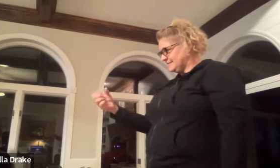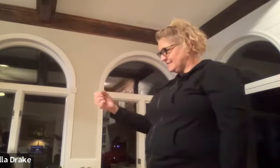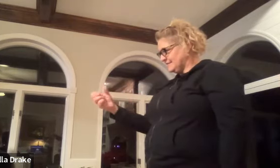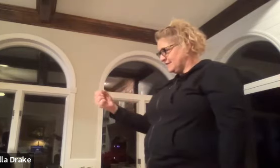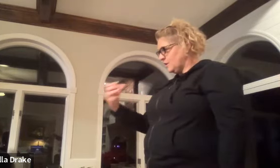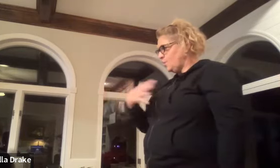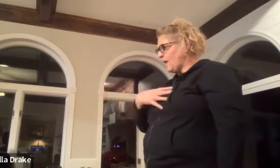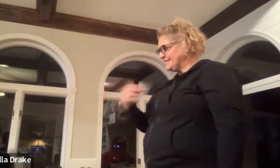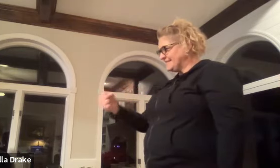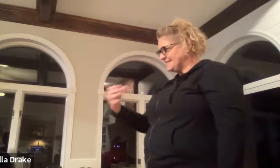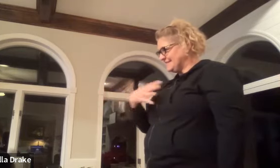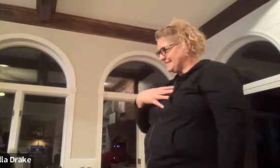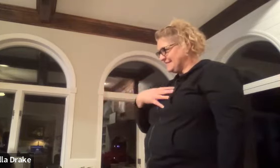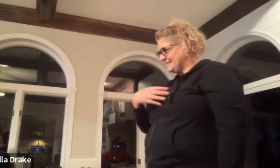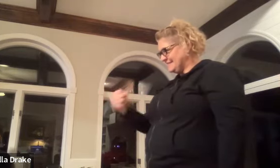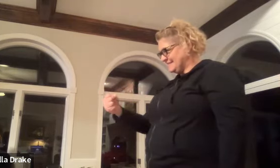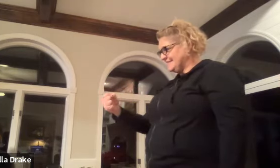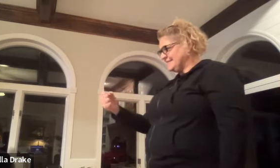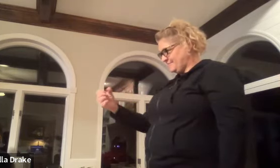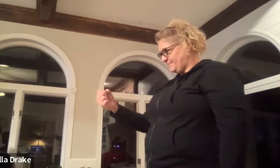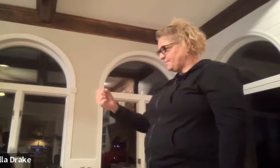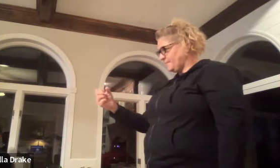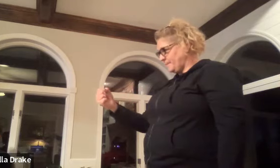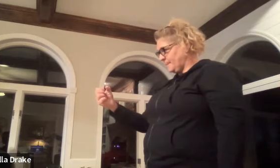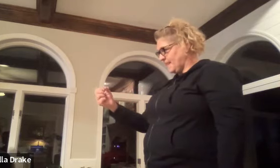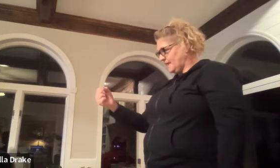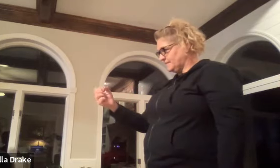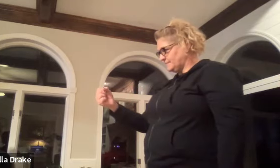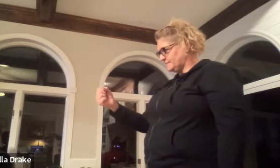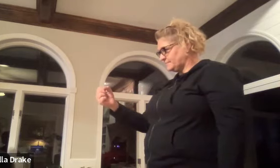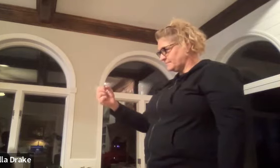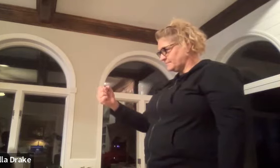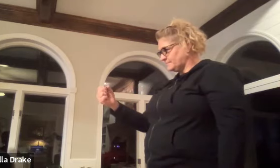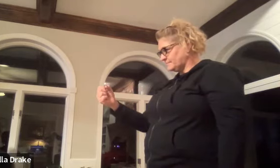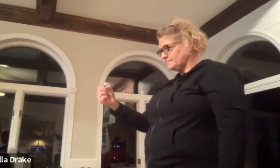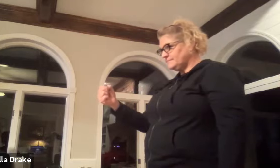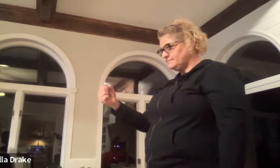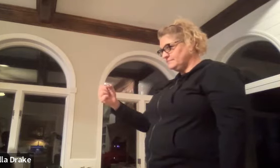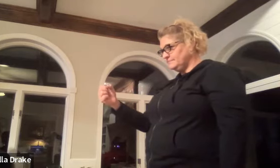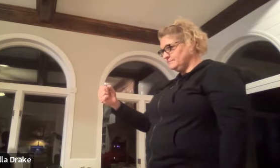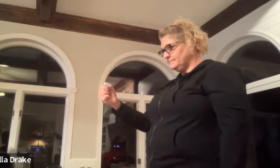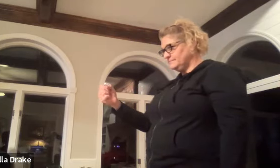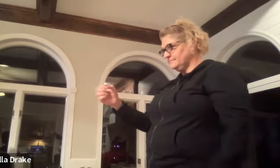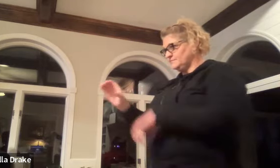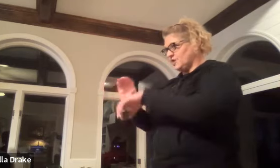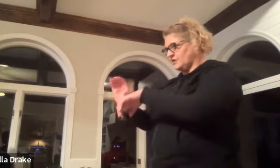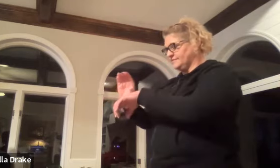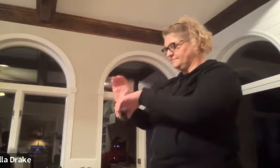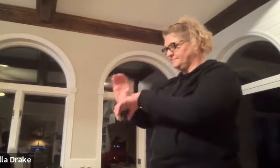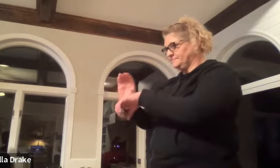white white white white white white white chocolate chocolate chocolate milk